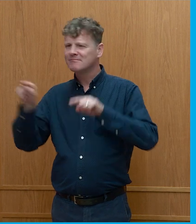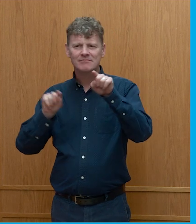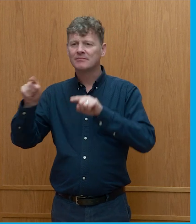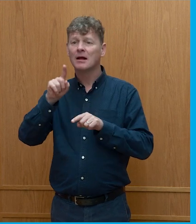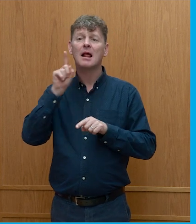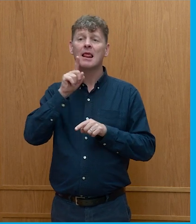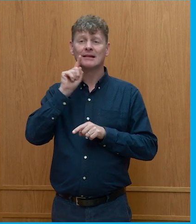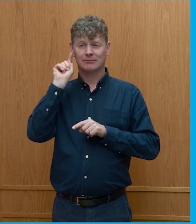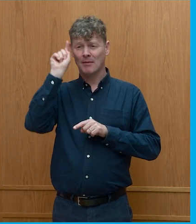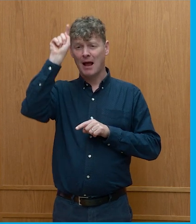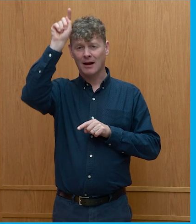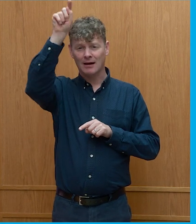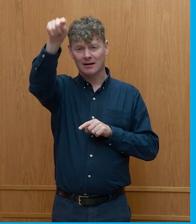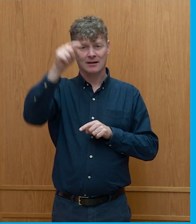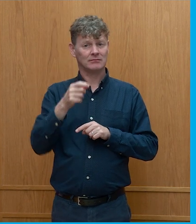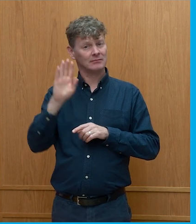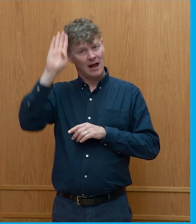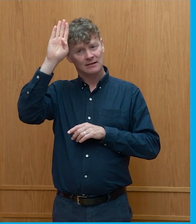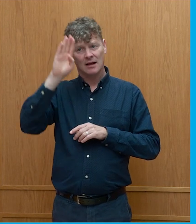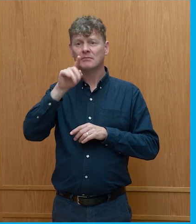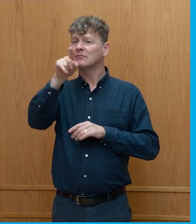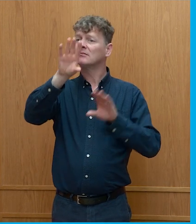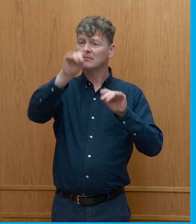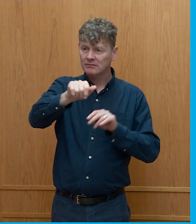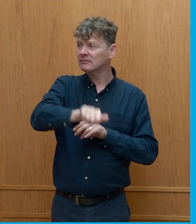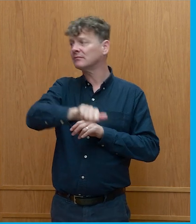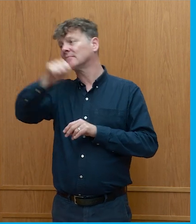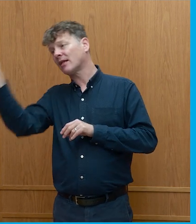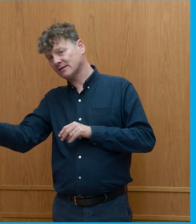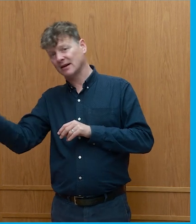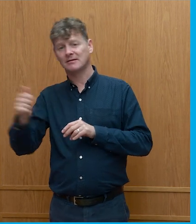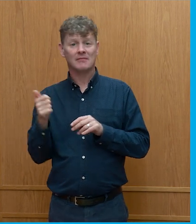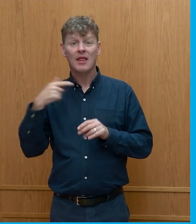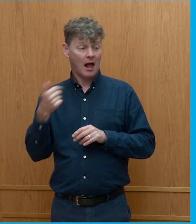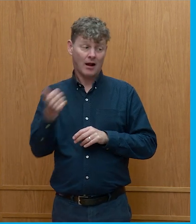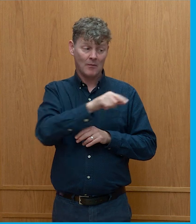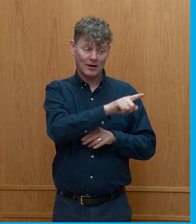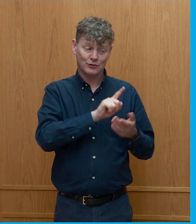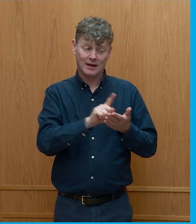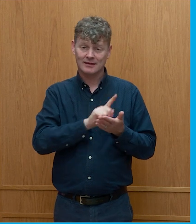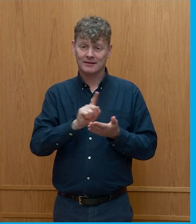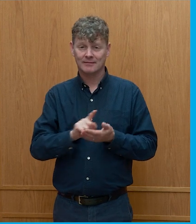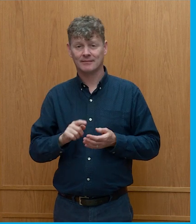back with her hand up that I would like to come to next and I'm going to come over to this side okay and then I'll come back to you later all right.